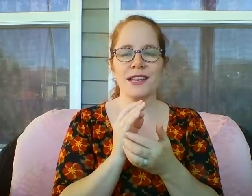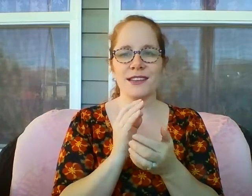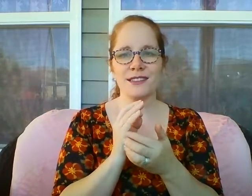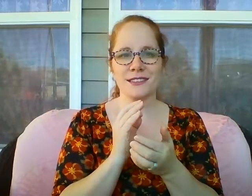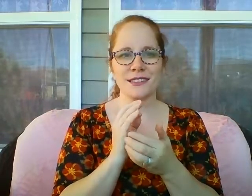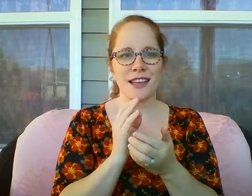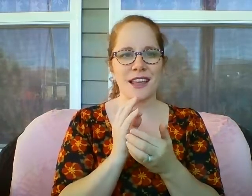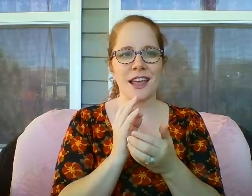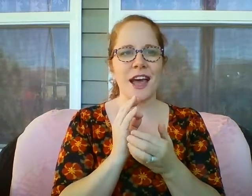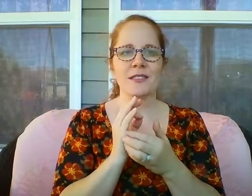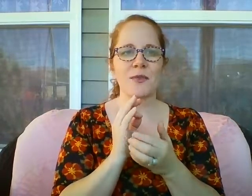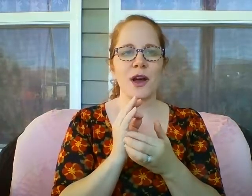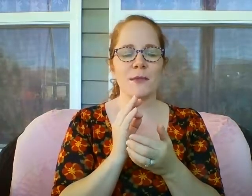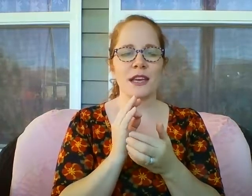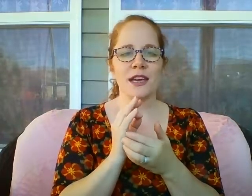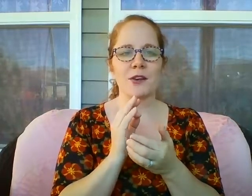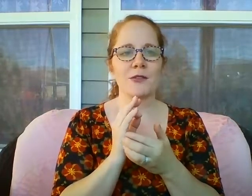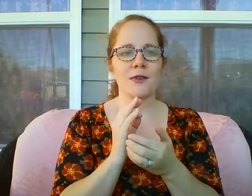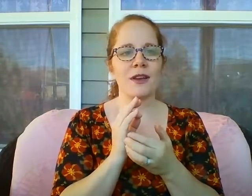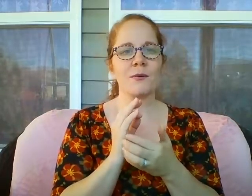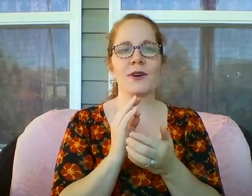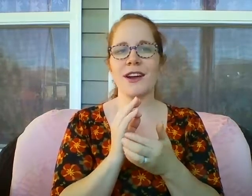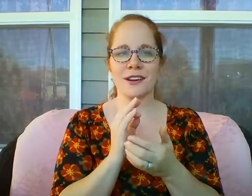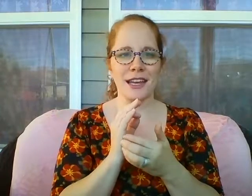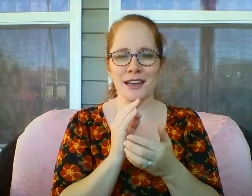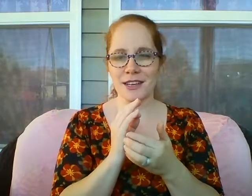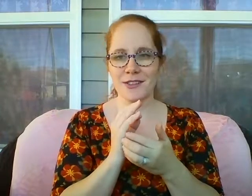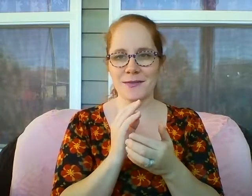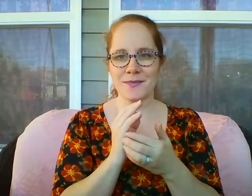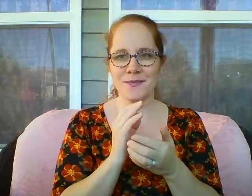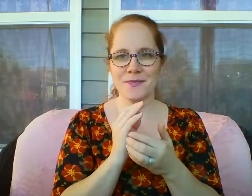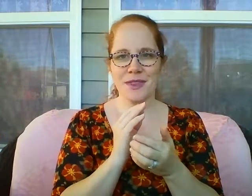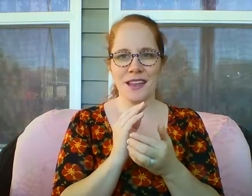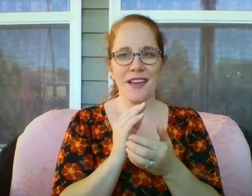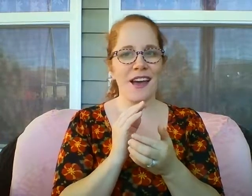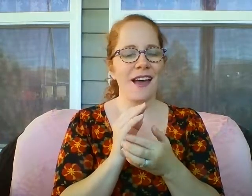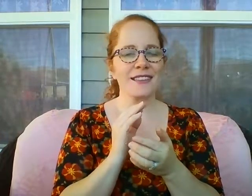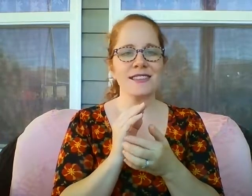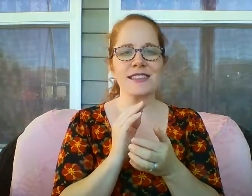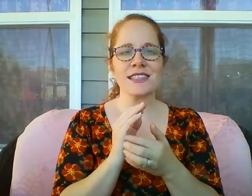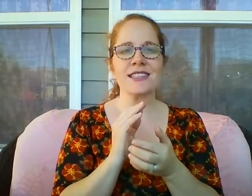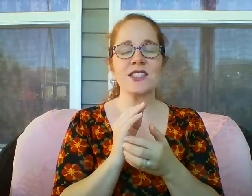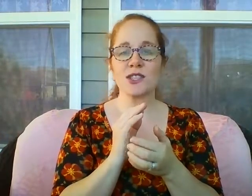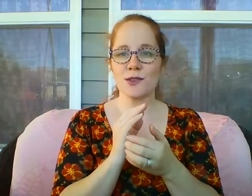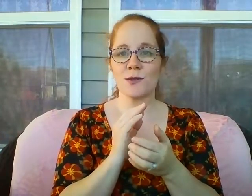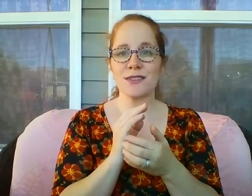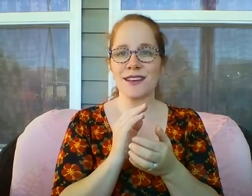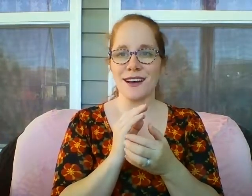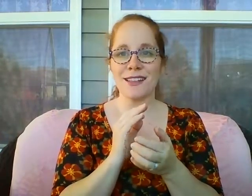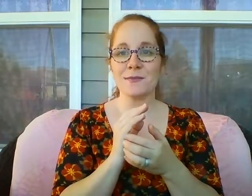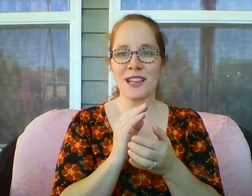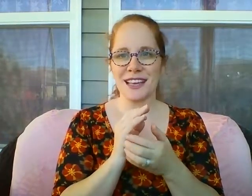has brought me incredible heartache, I still choose God's plan.